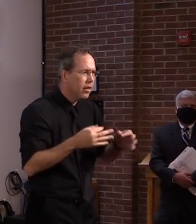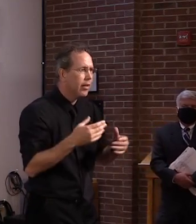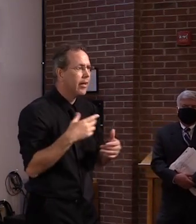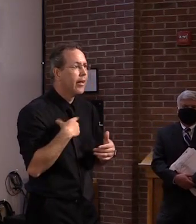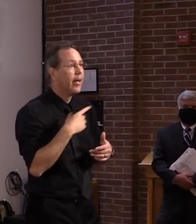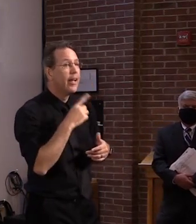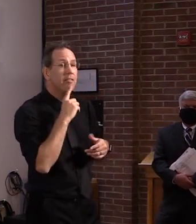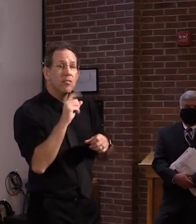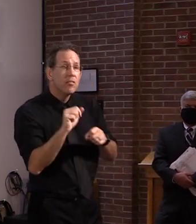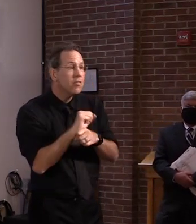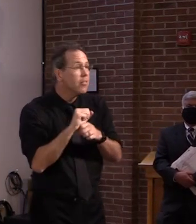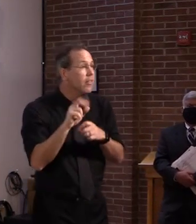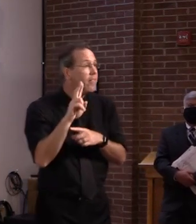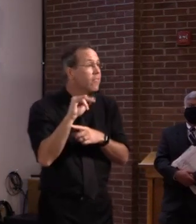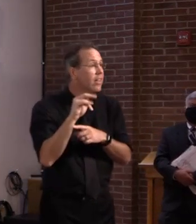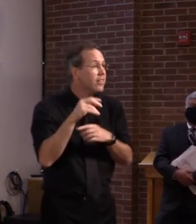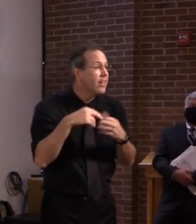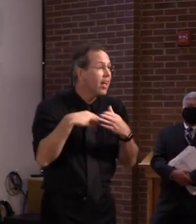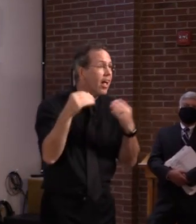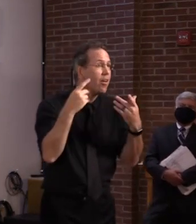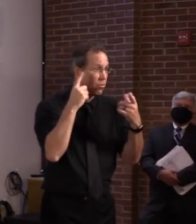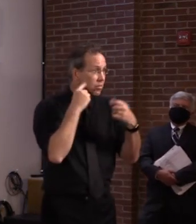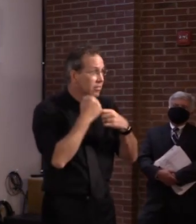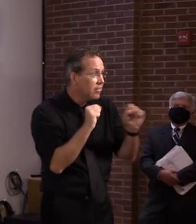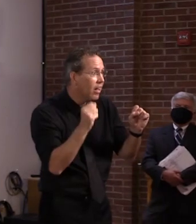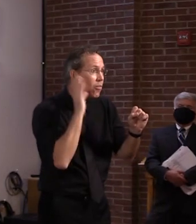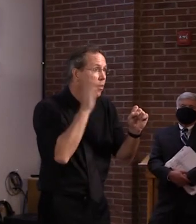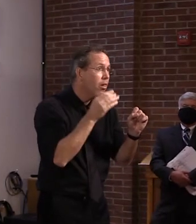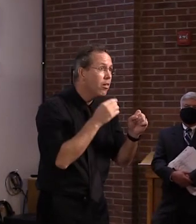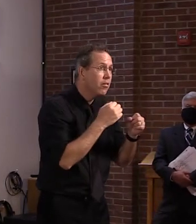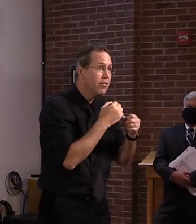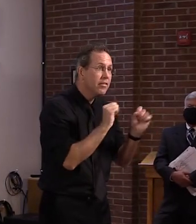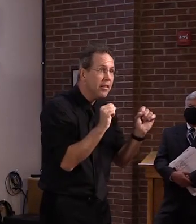All of that would have to be taken into consideration for sure.